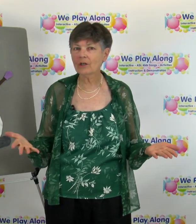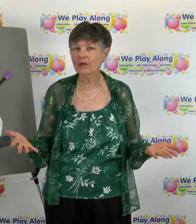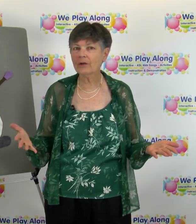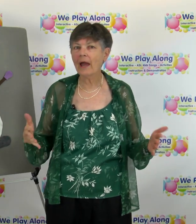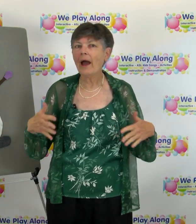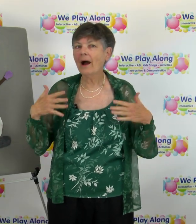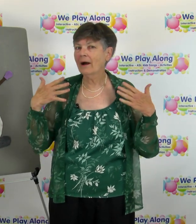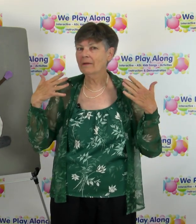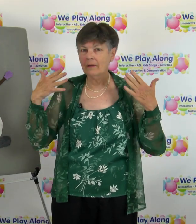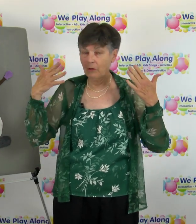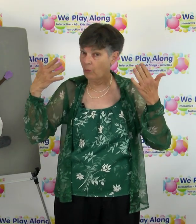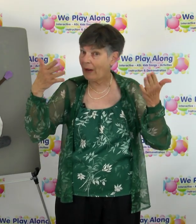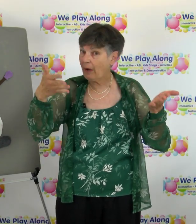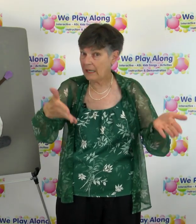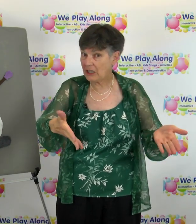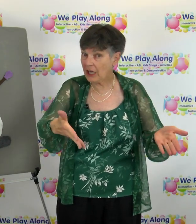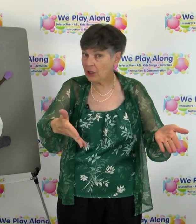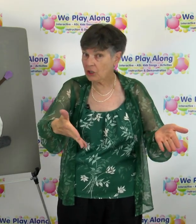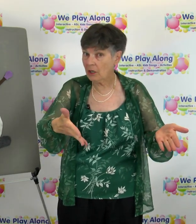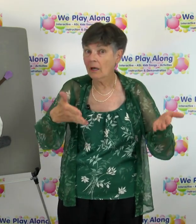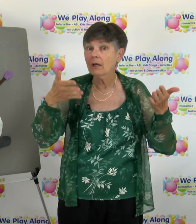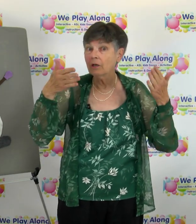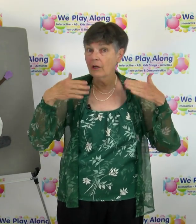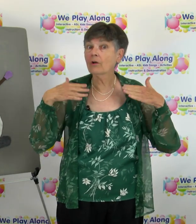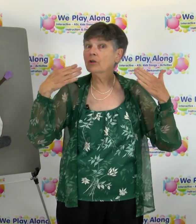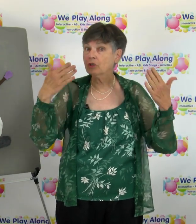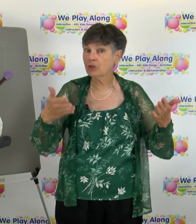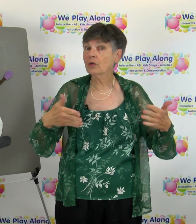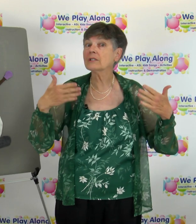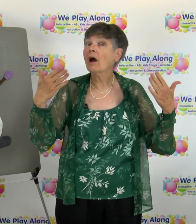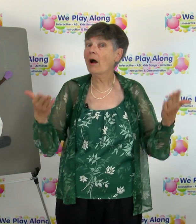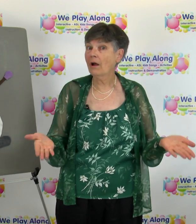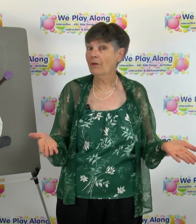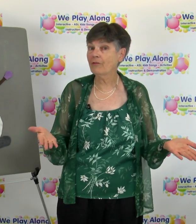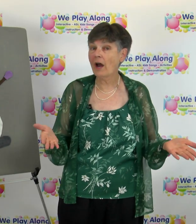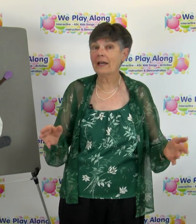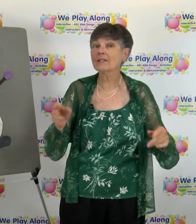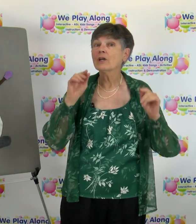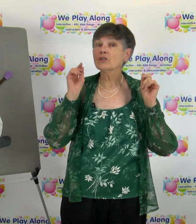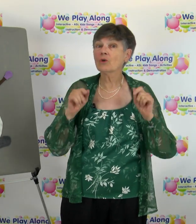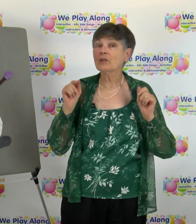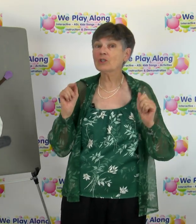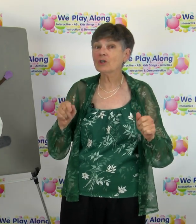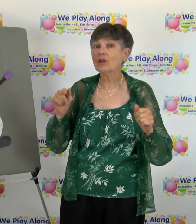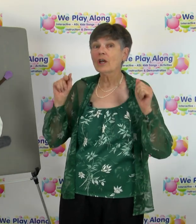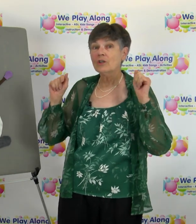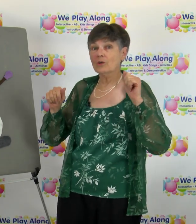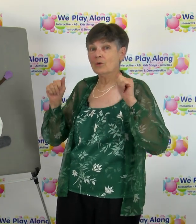learn A great way to teach, you know, your students all the phonics So be sure you